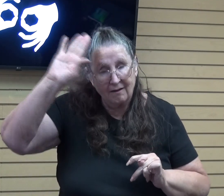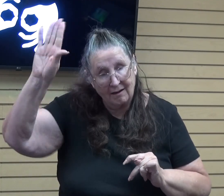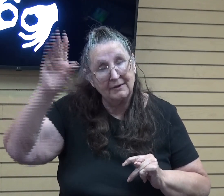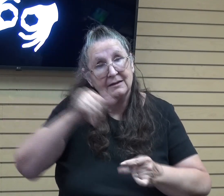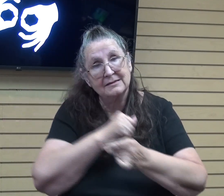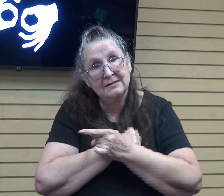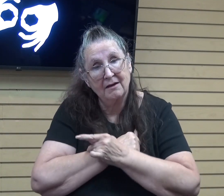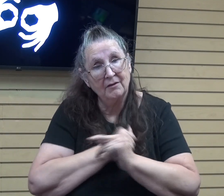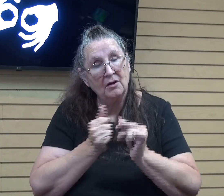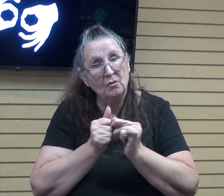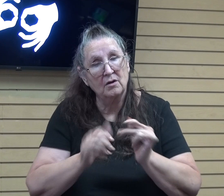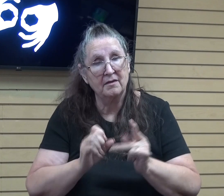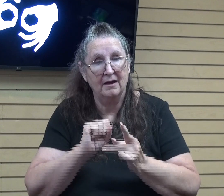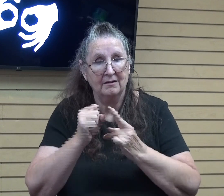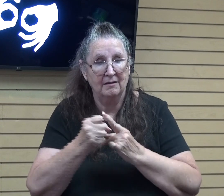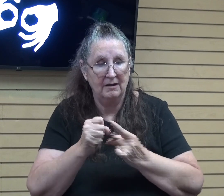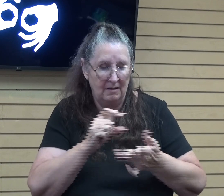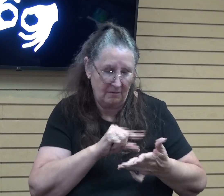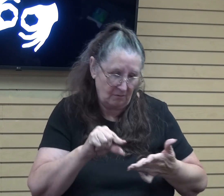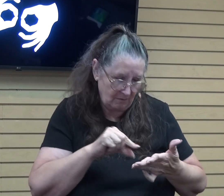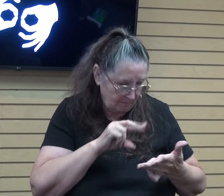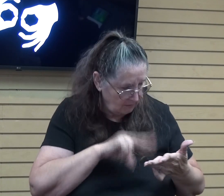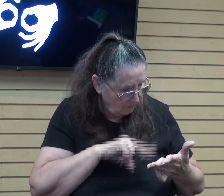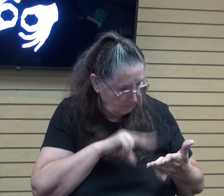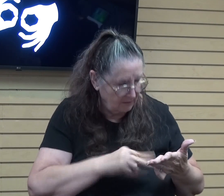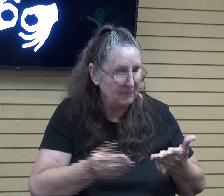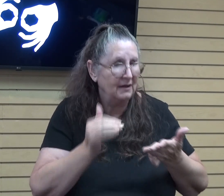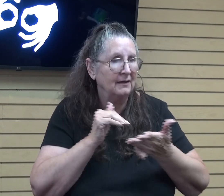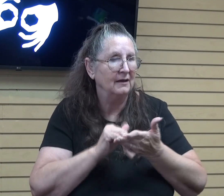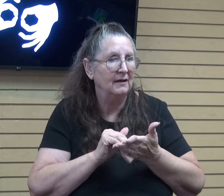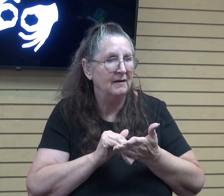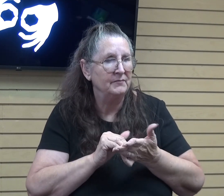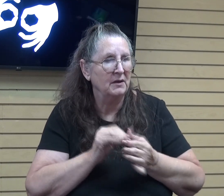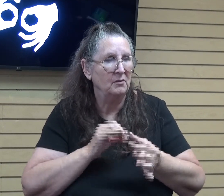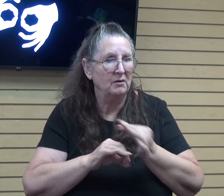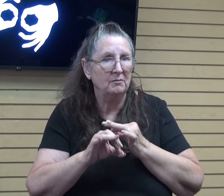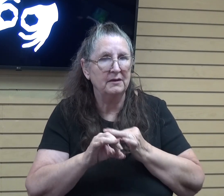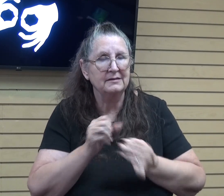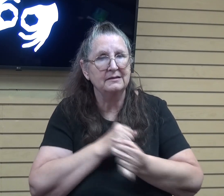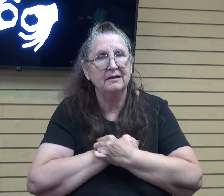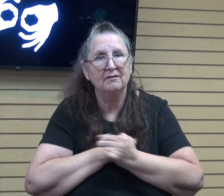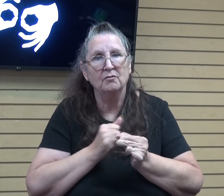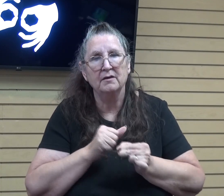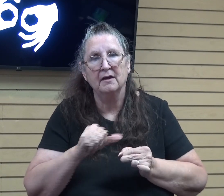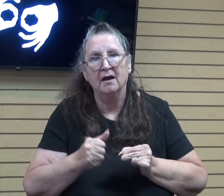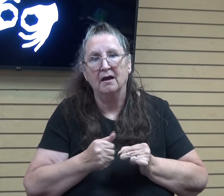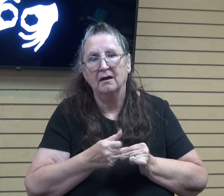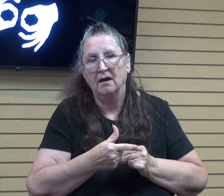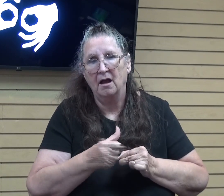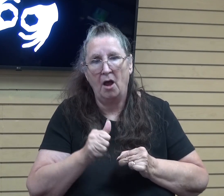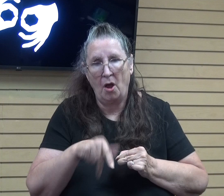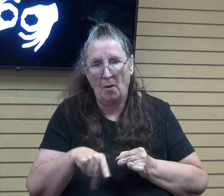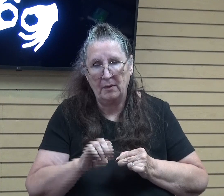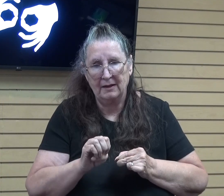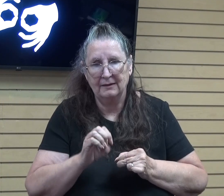So if we take these verses and read them again, but replace that word love with agape, it sounds like this.